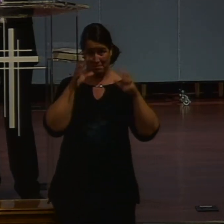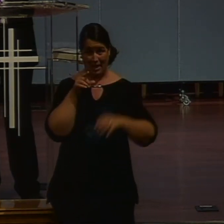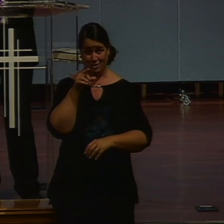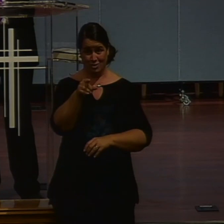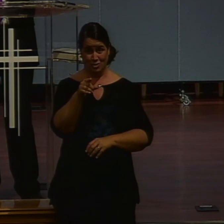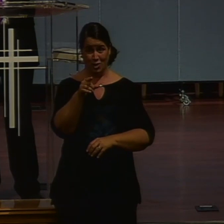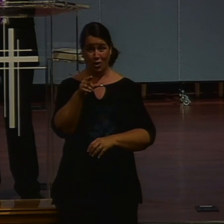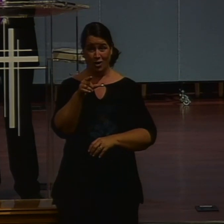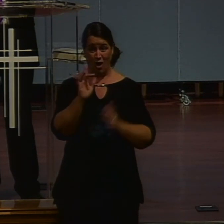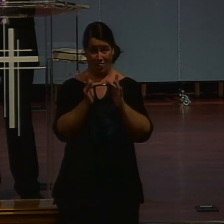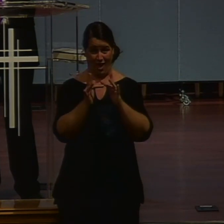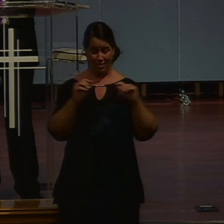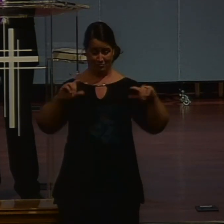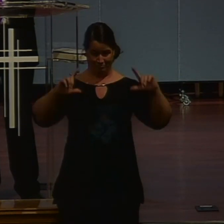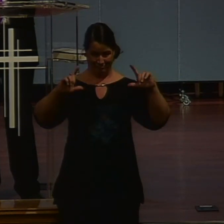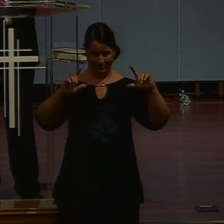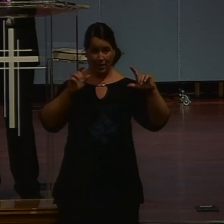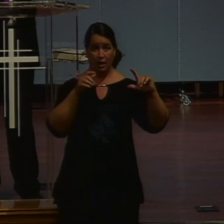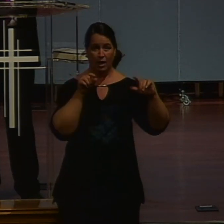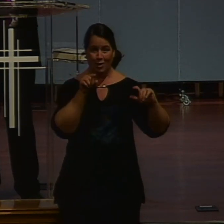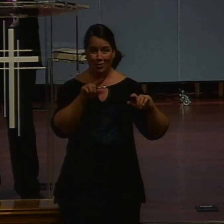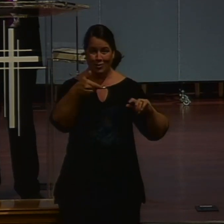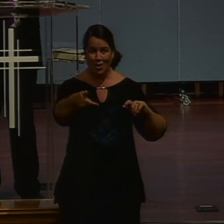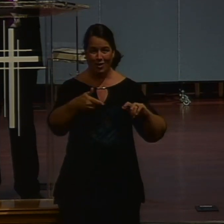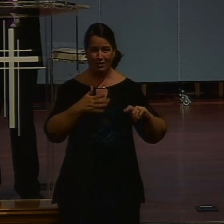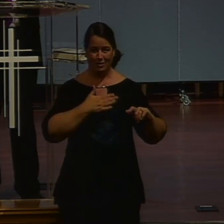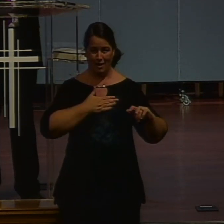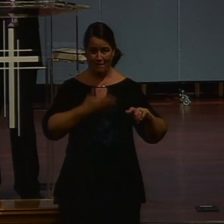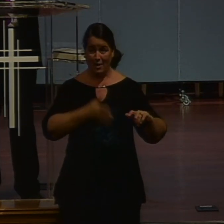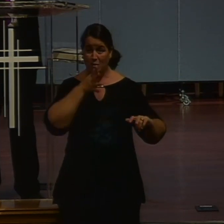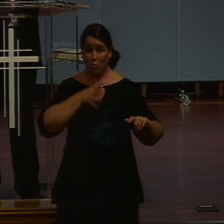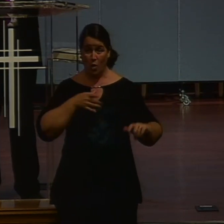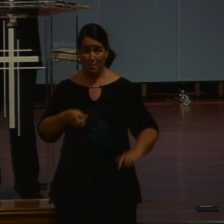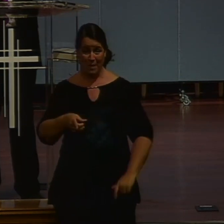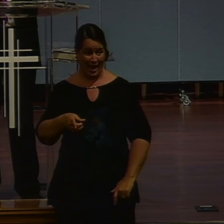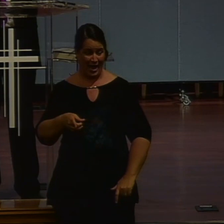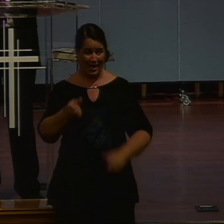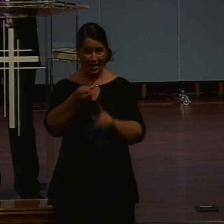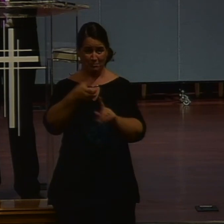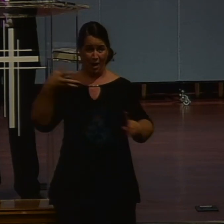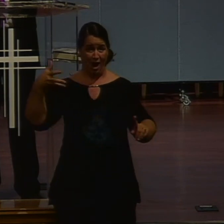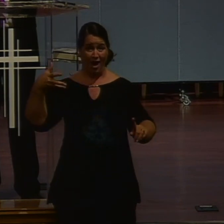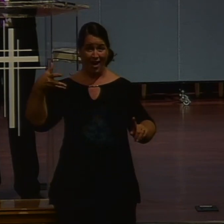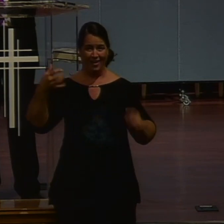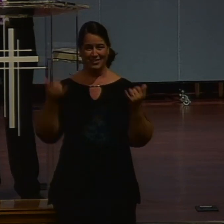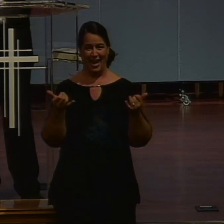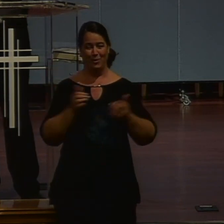to a block. And here's what it says. It's a. It's the confession that the woman made. I'm going to expand down a little bit.